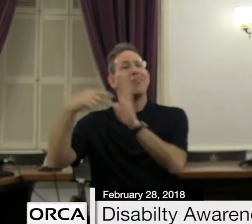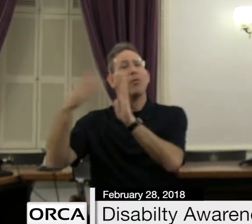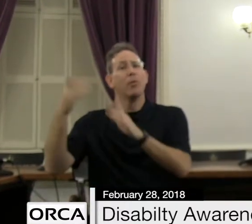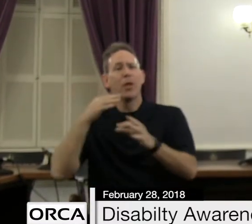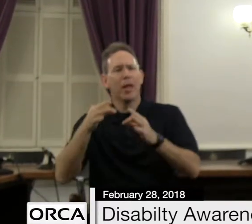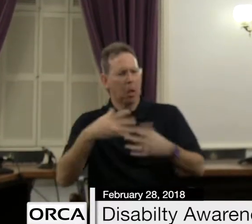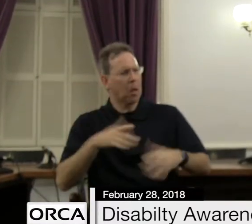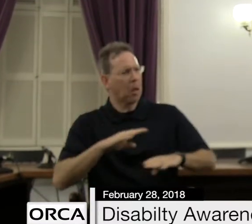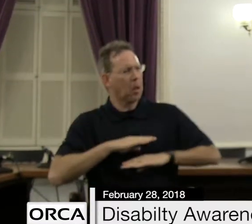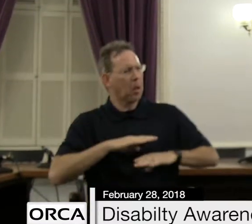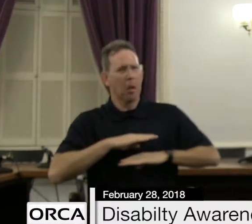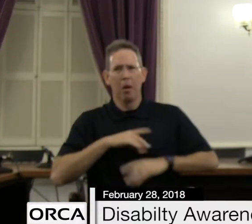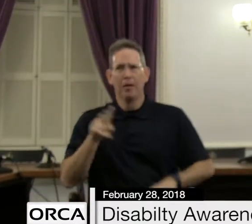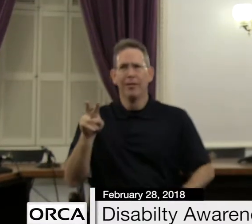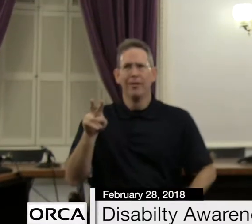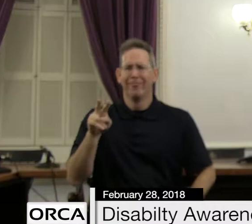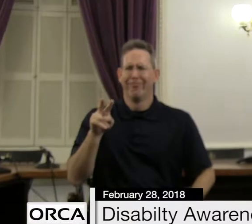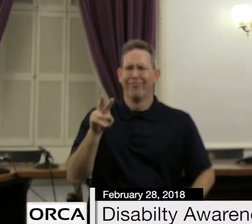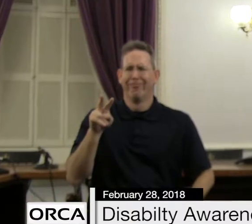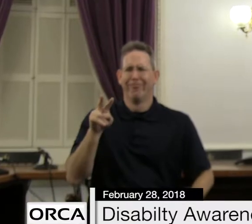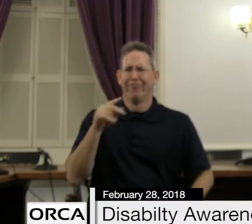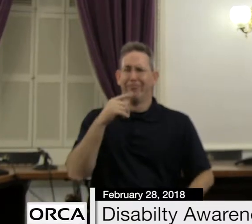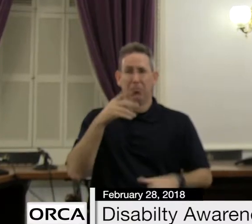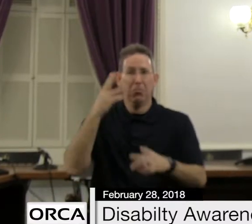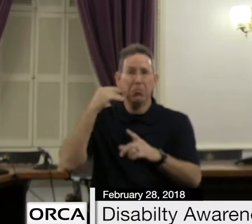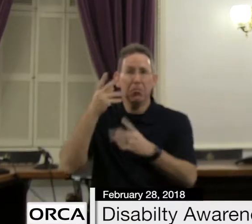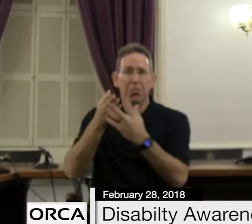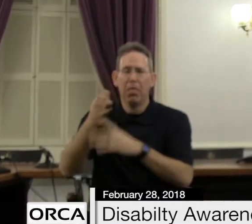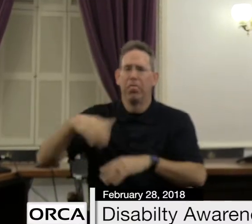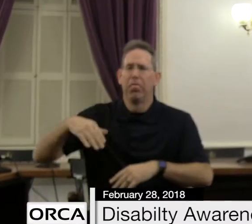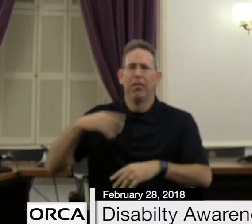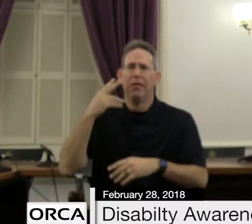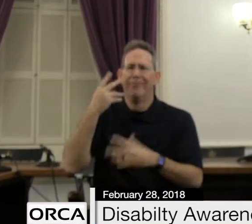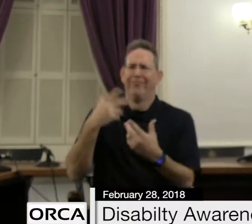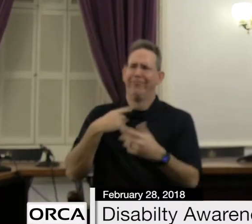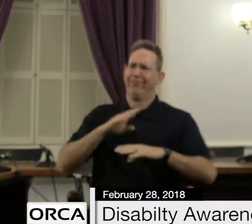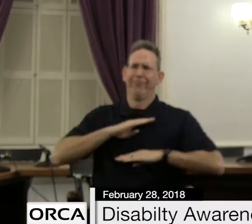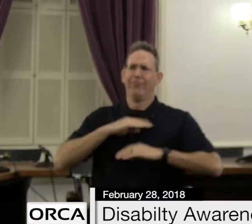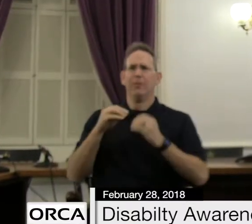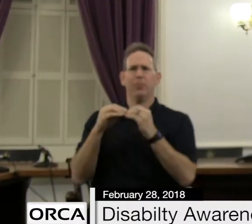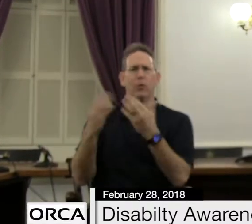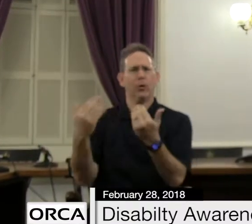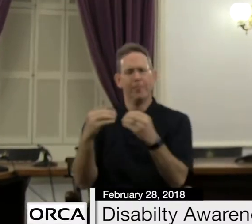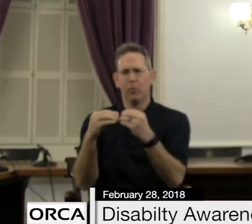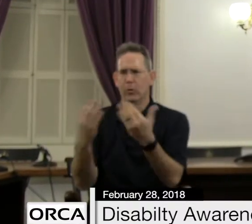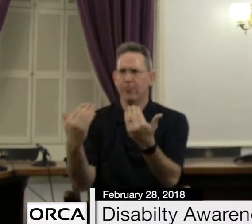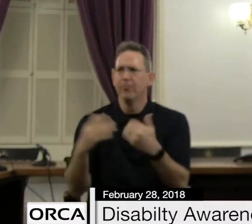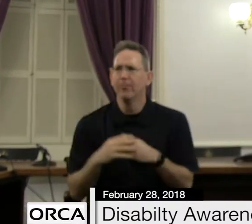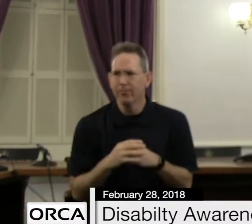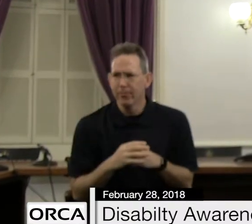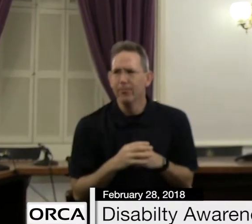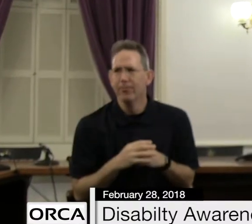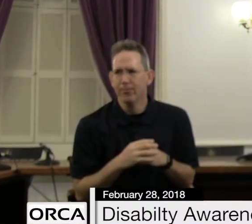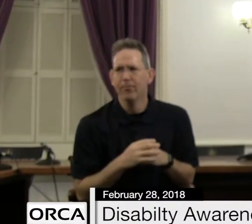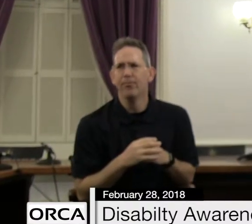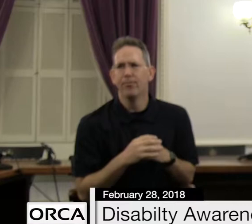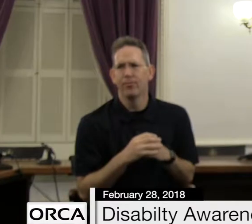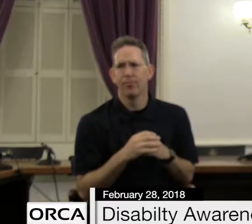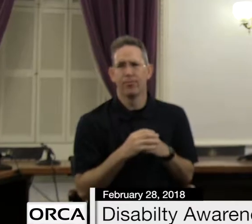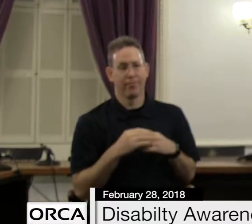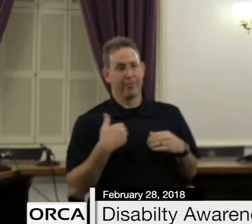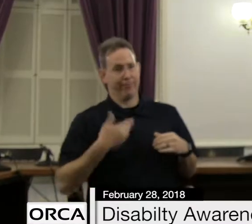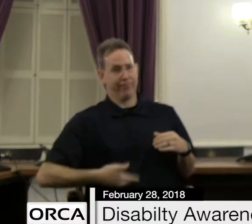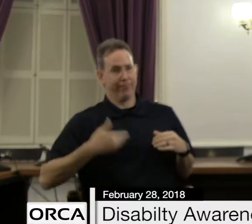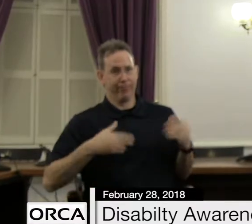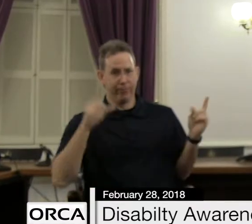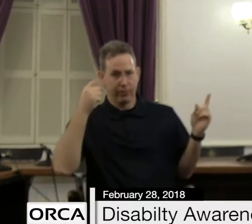Because those of us who have a voice to project what's happening in the state, as elected leaders